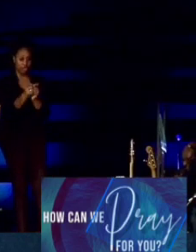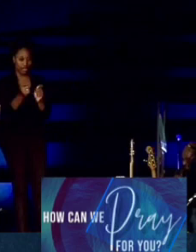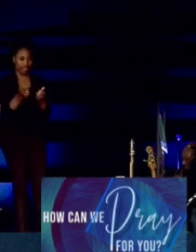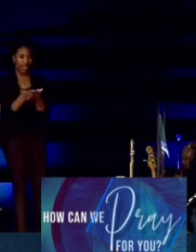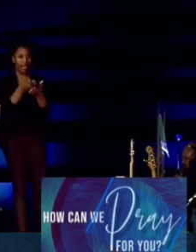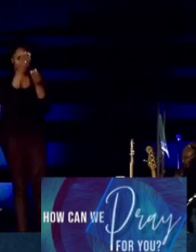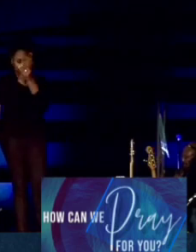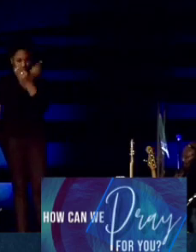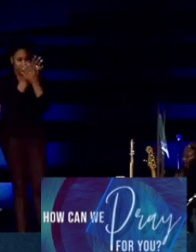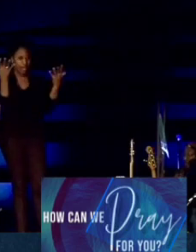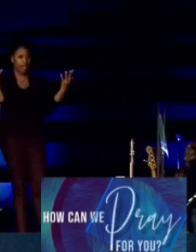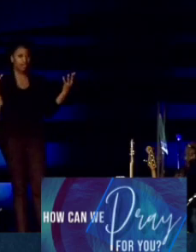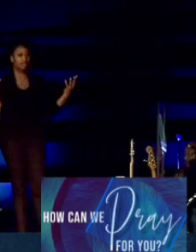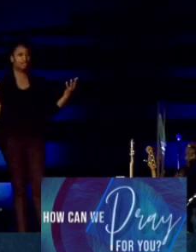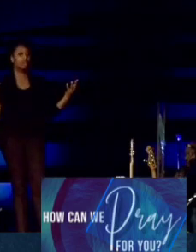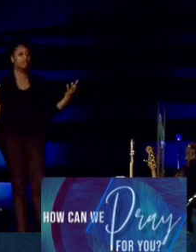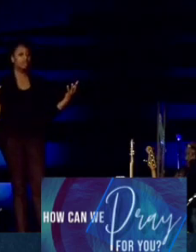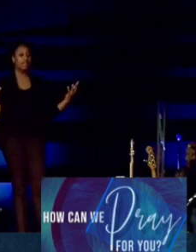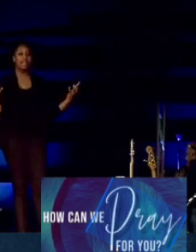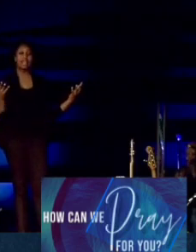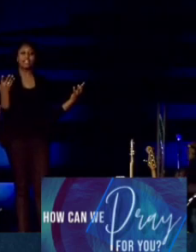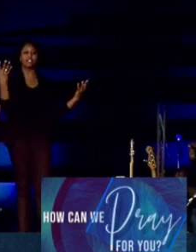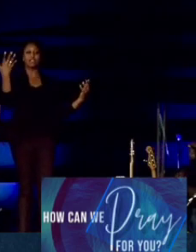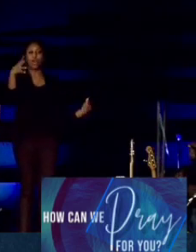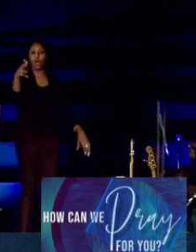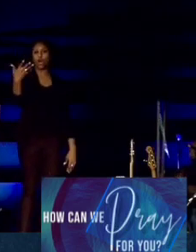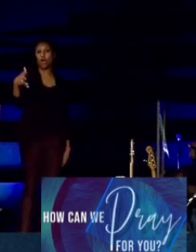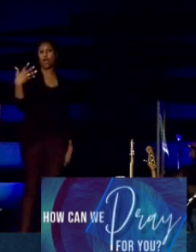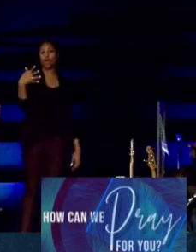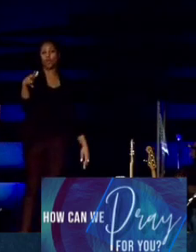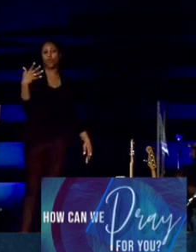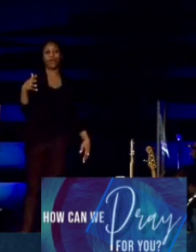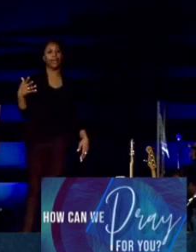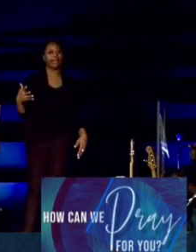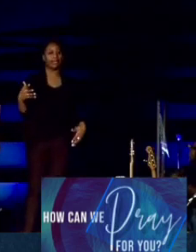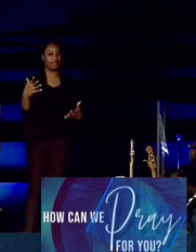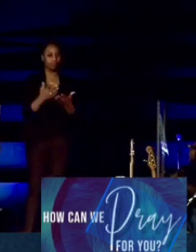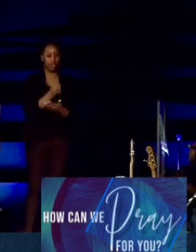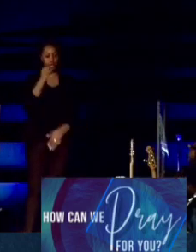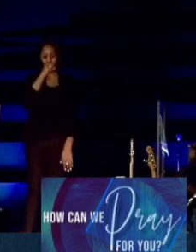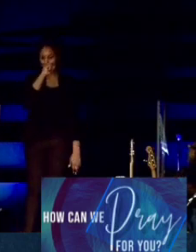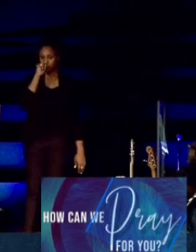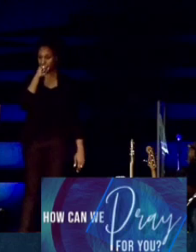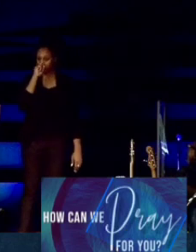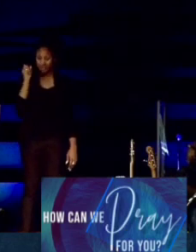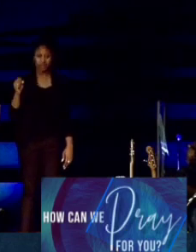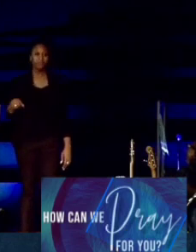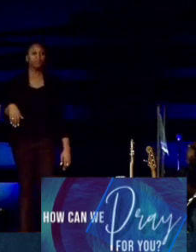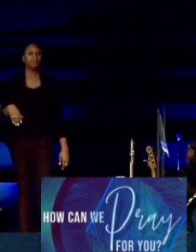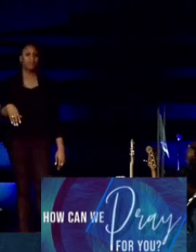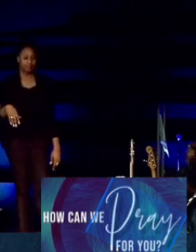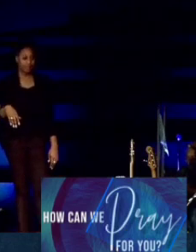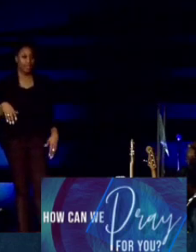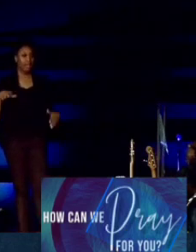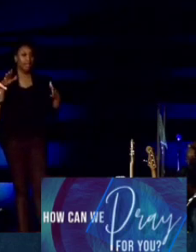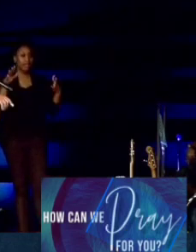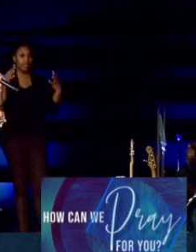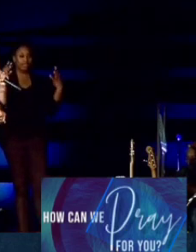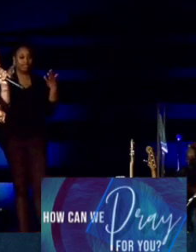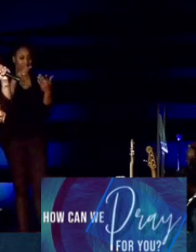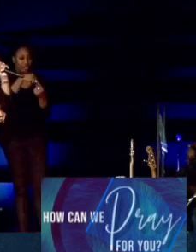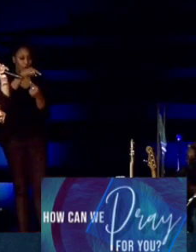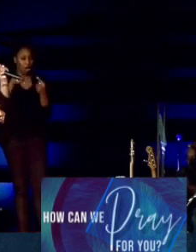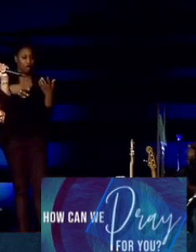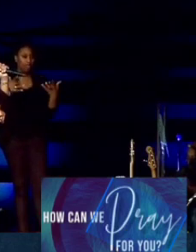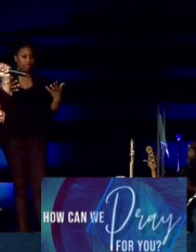tell somebody. It's already done. If Bishop had the mic. He would tell you don't wait.